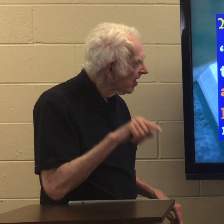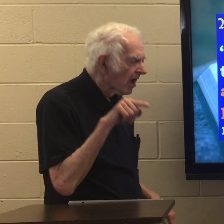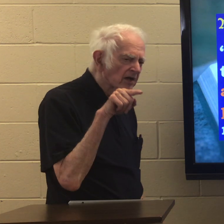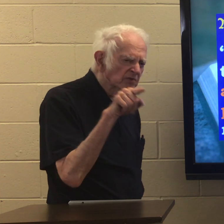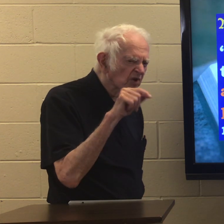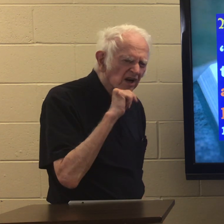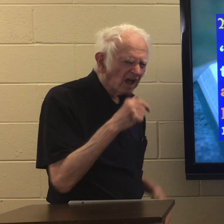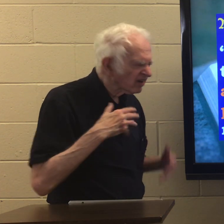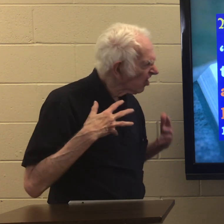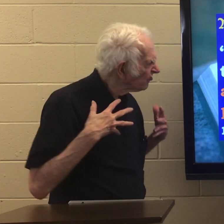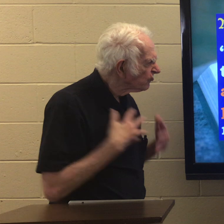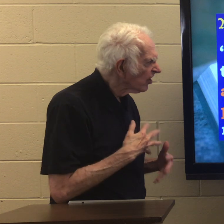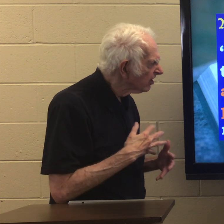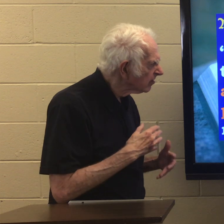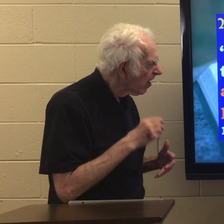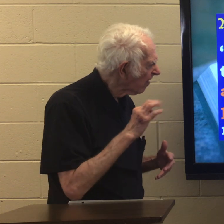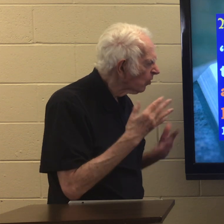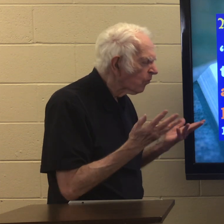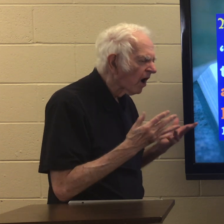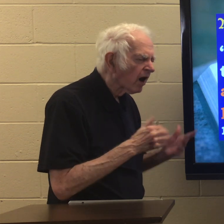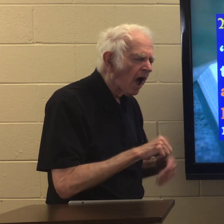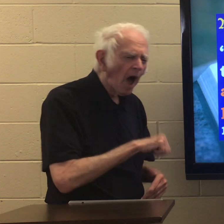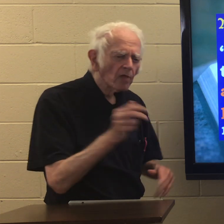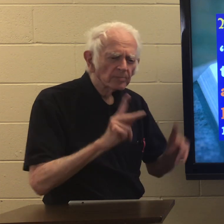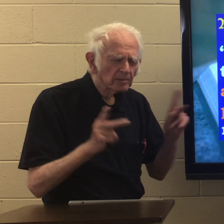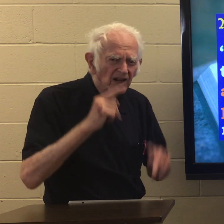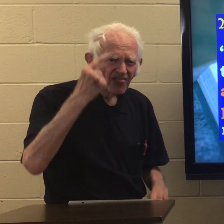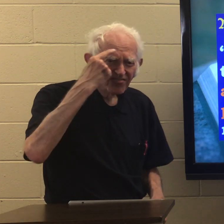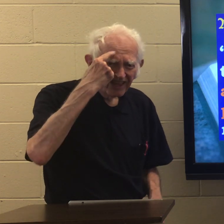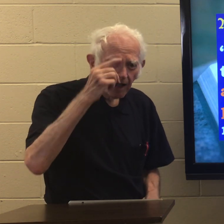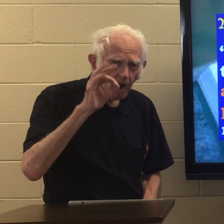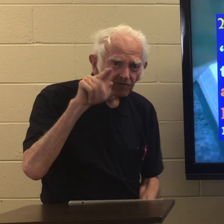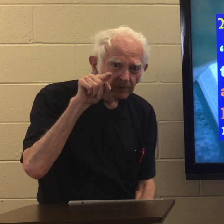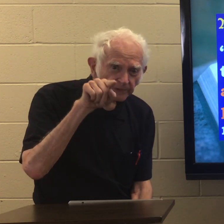You are not afraid of what other people think about you.